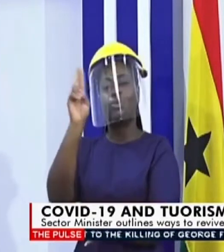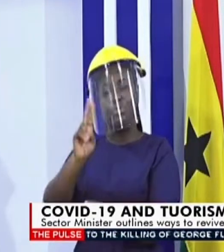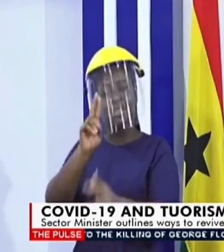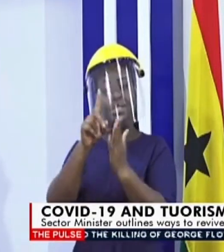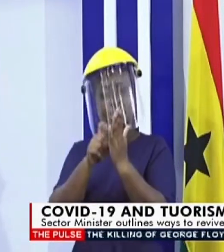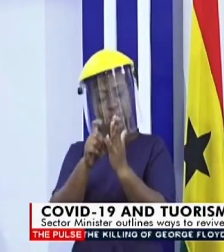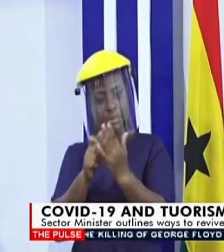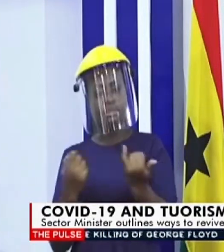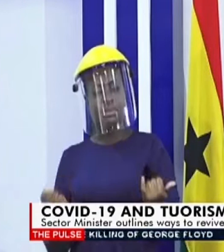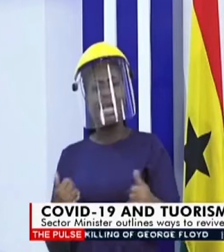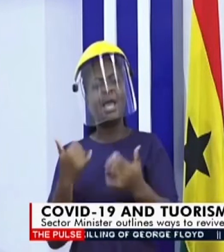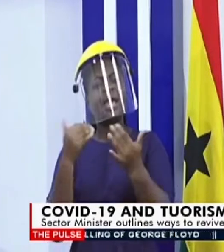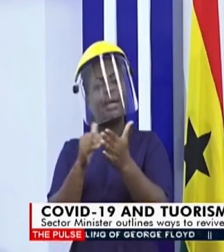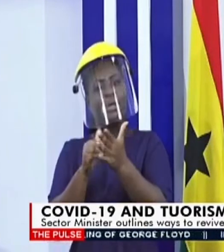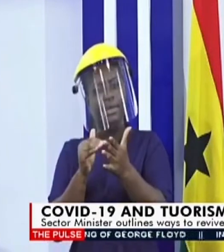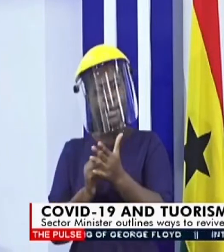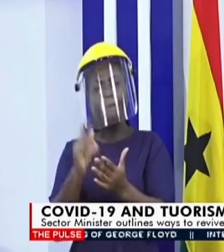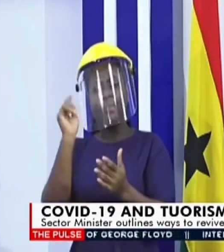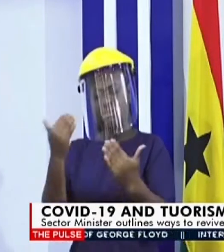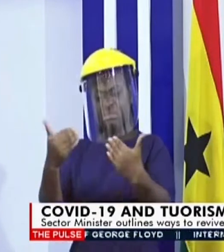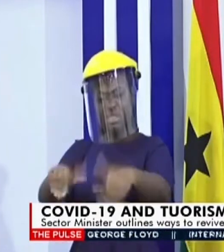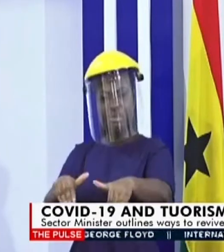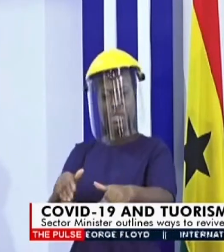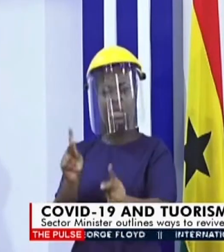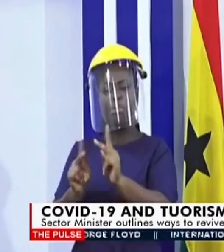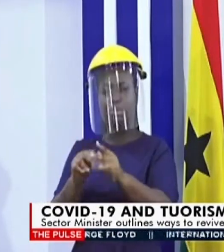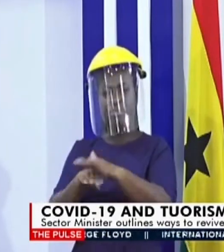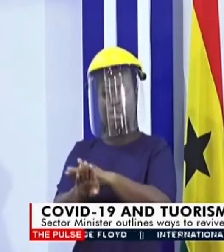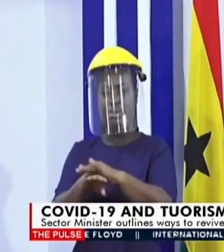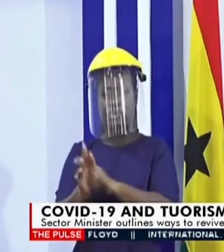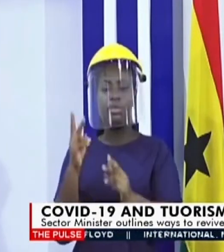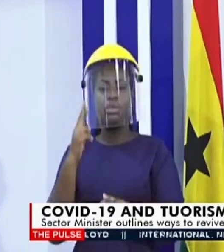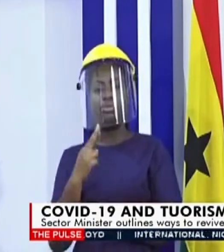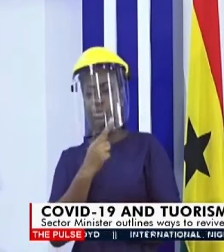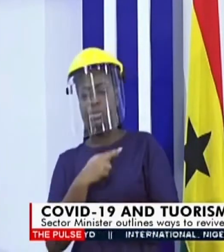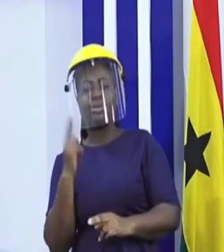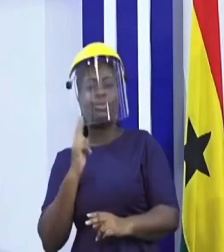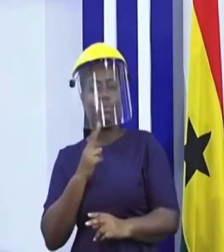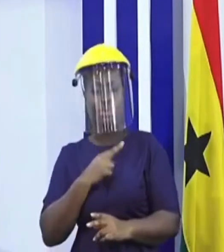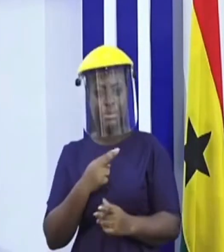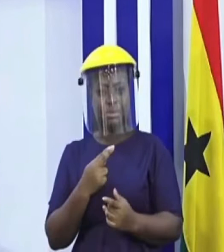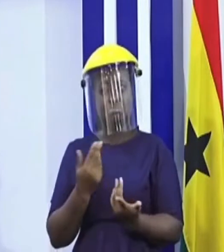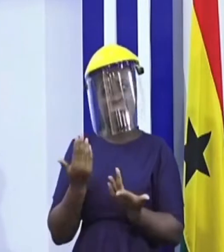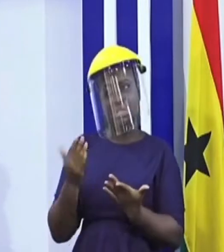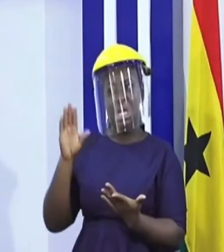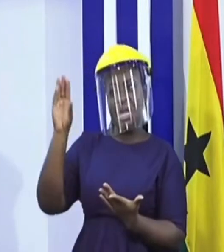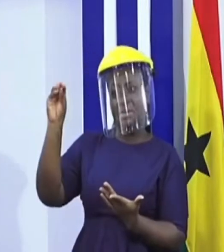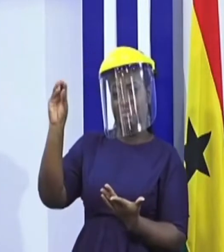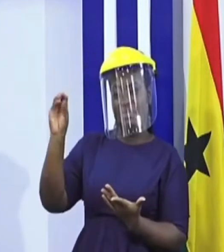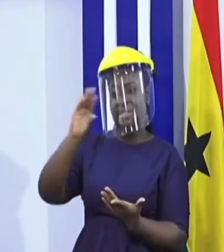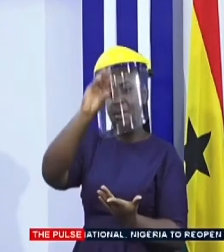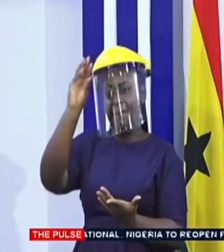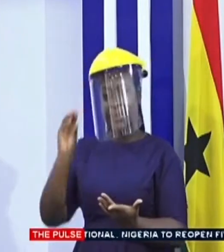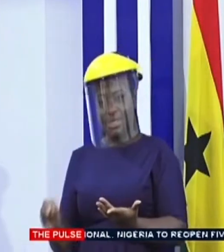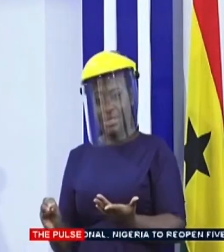They are also required to limit the number of guests for dining to 50% of the current